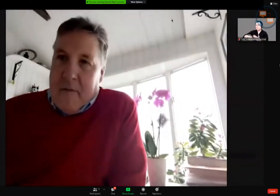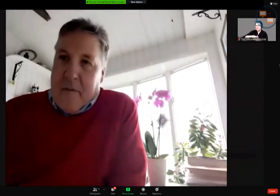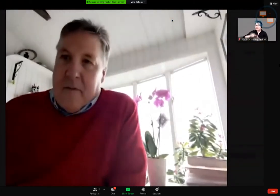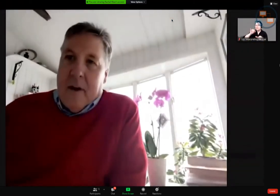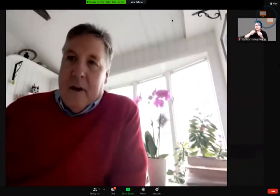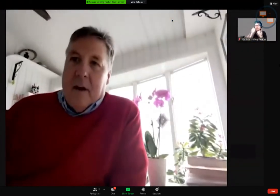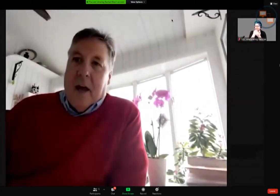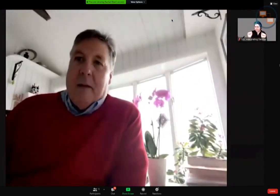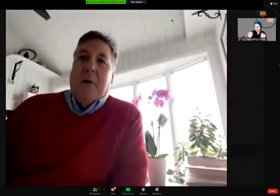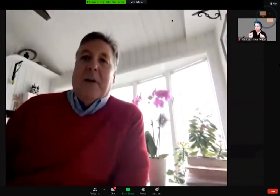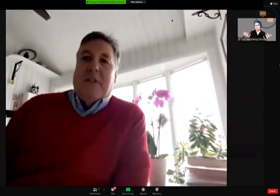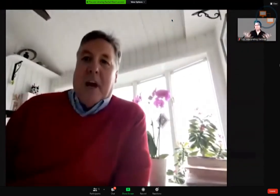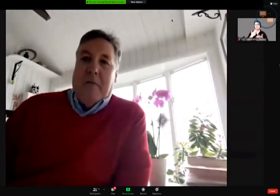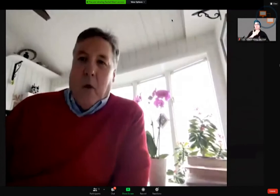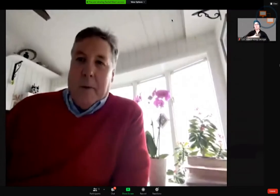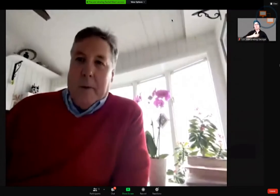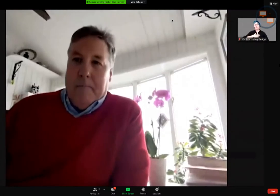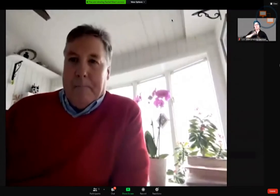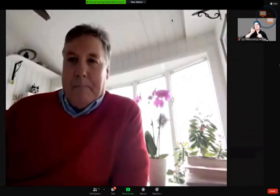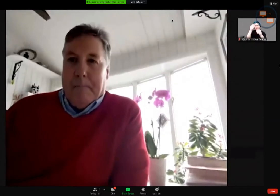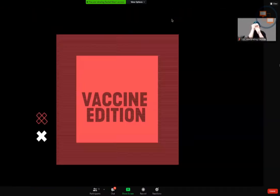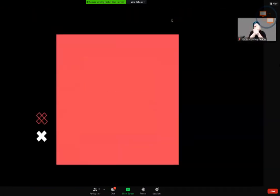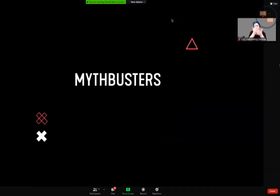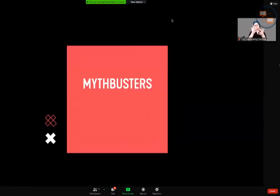safe and please stay informed.